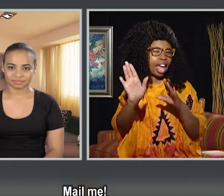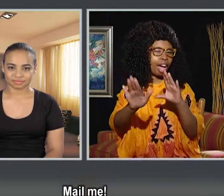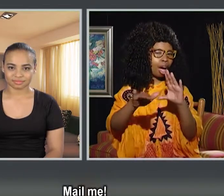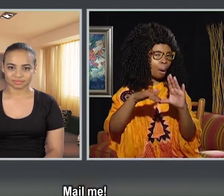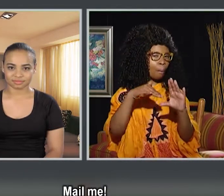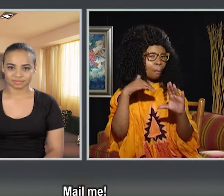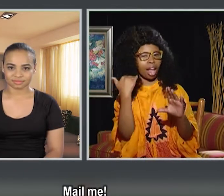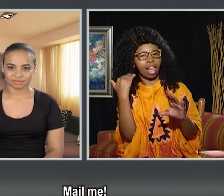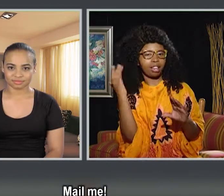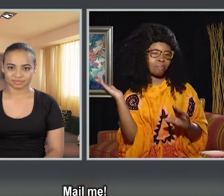Mail me